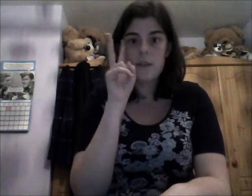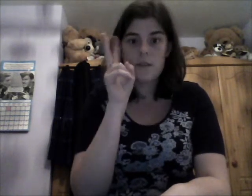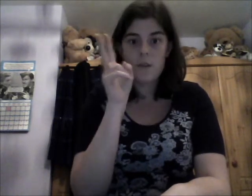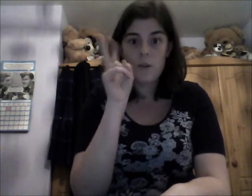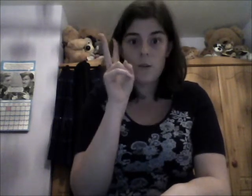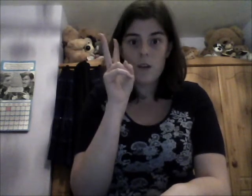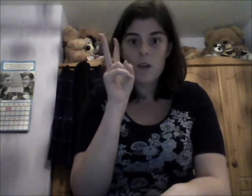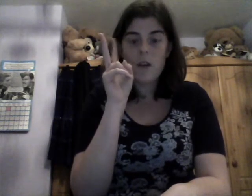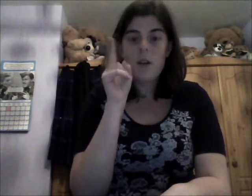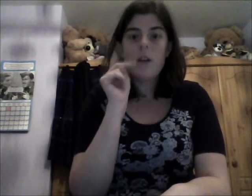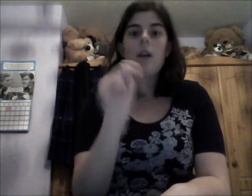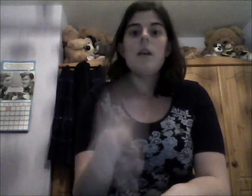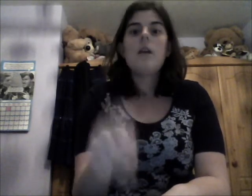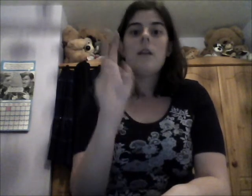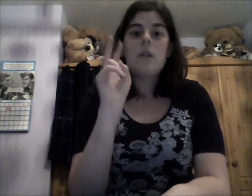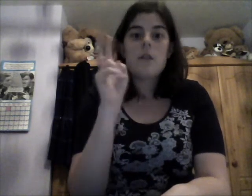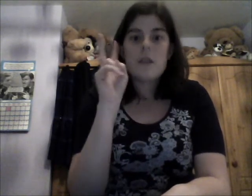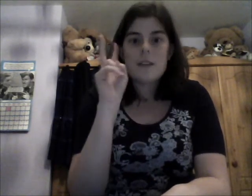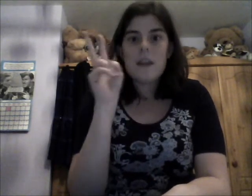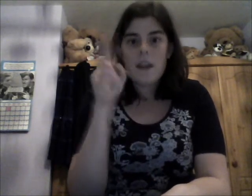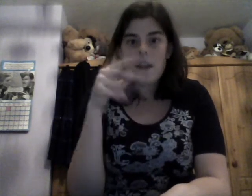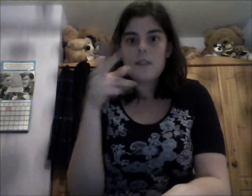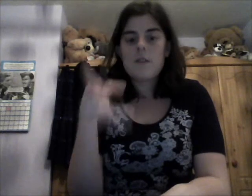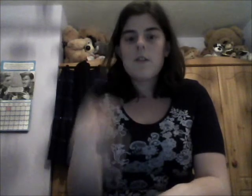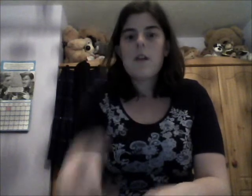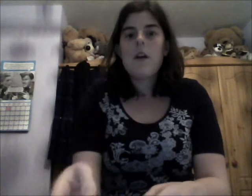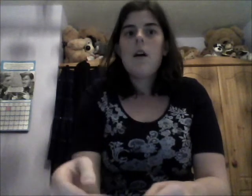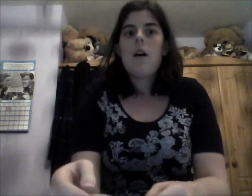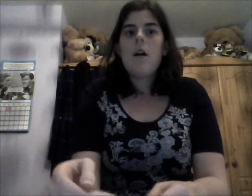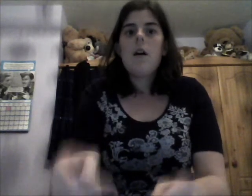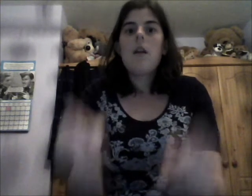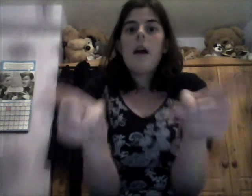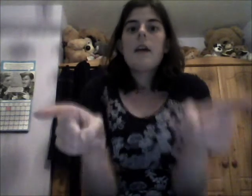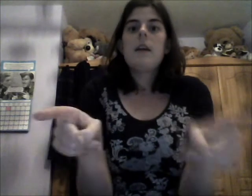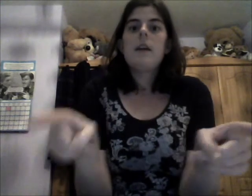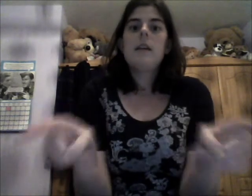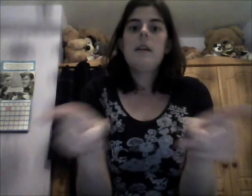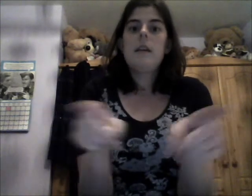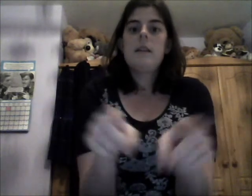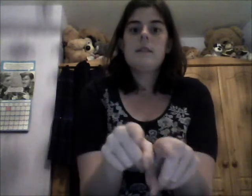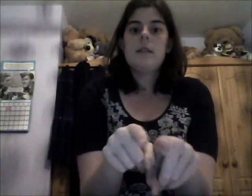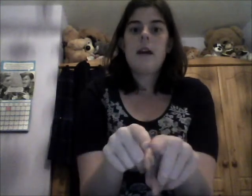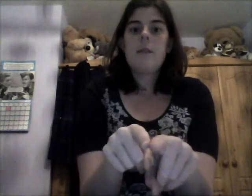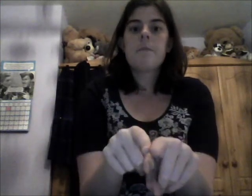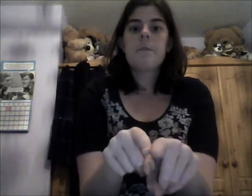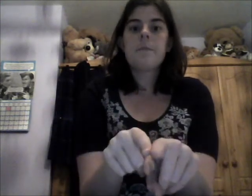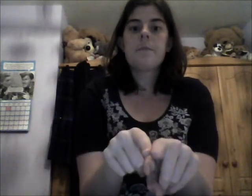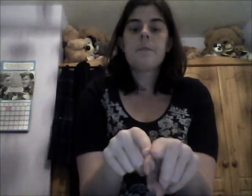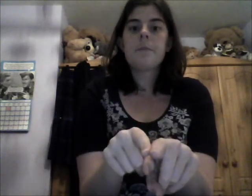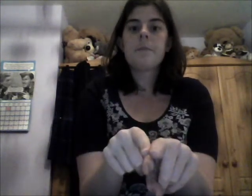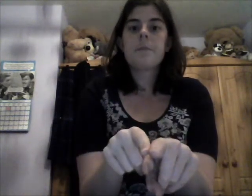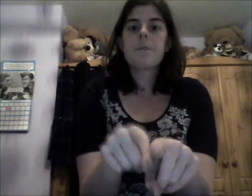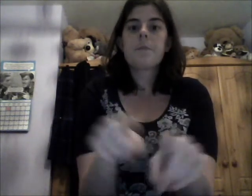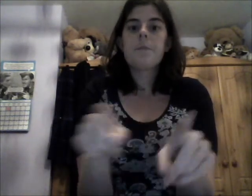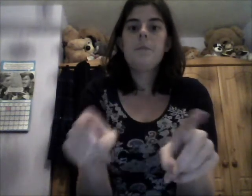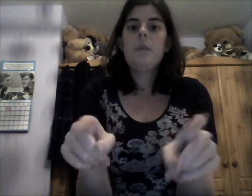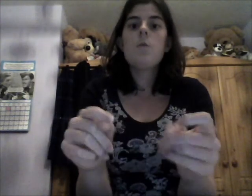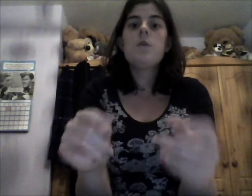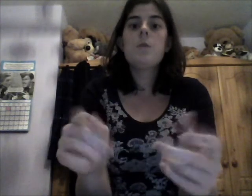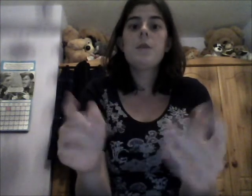look, uh, look, see, etc. Uh, is that, what you want to